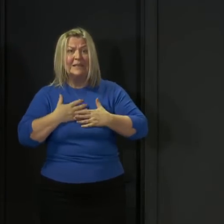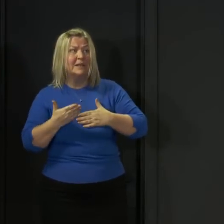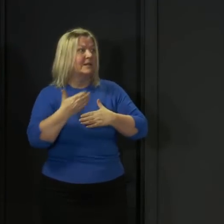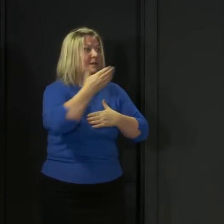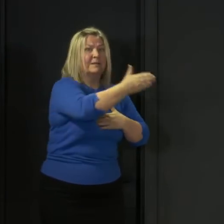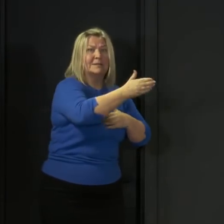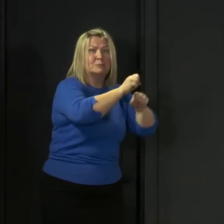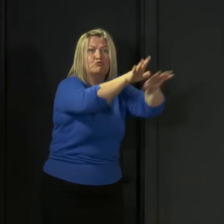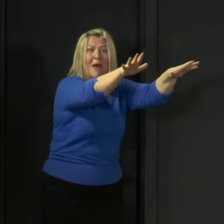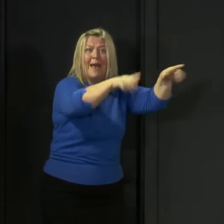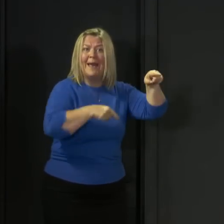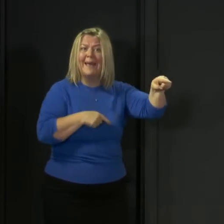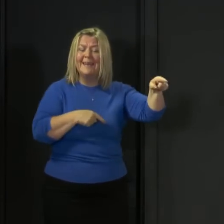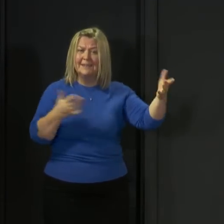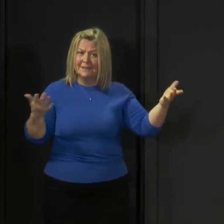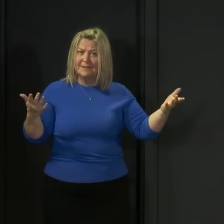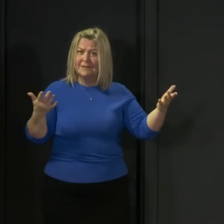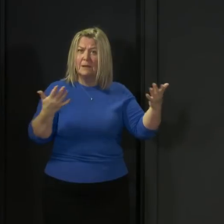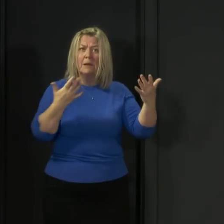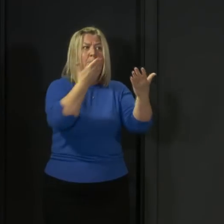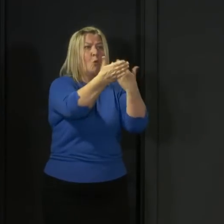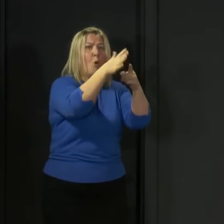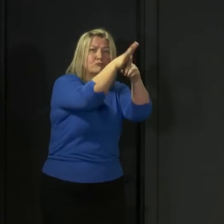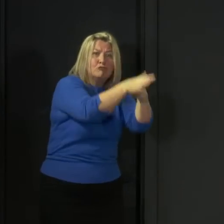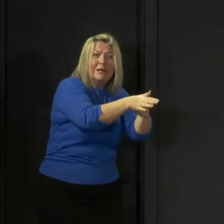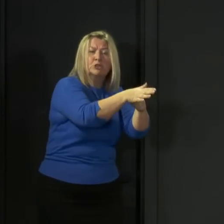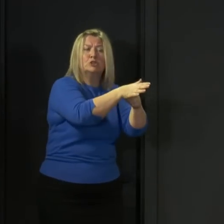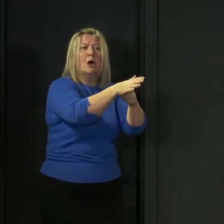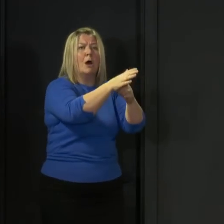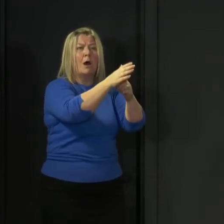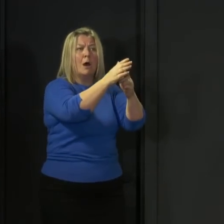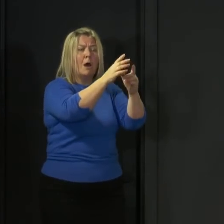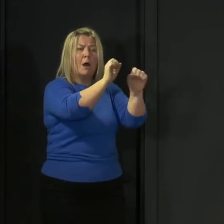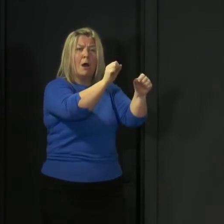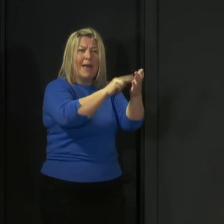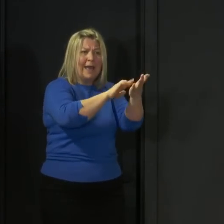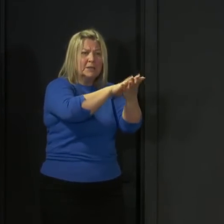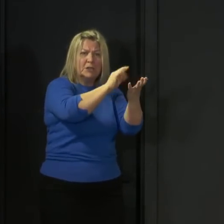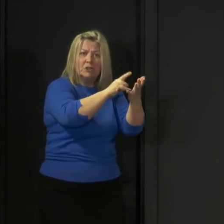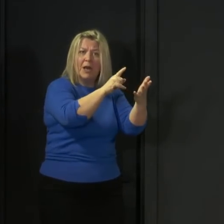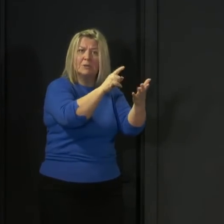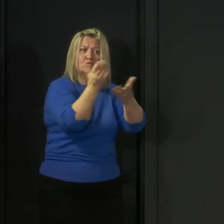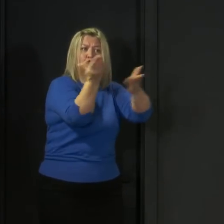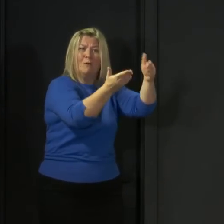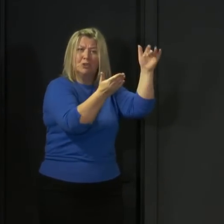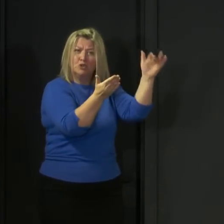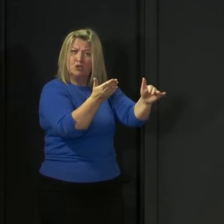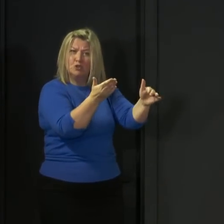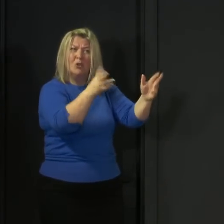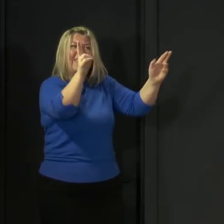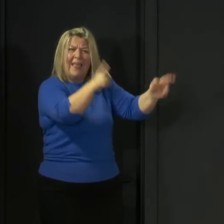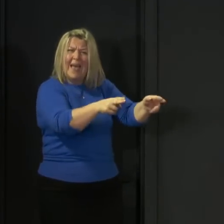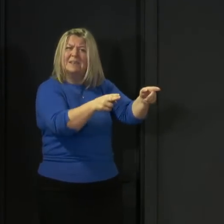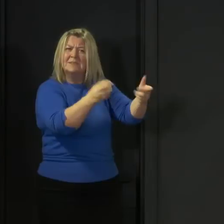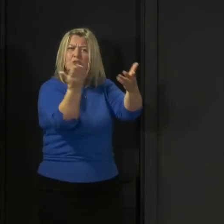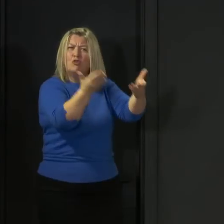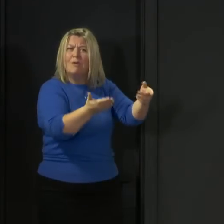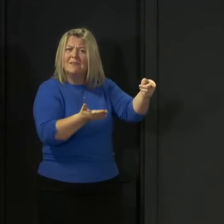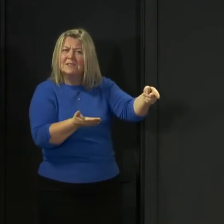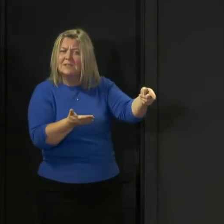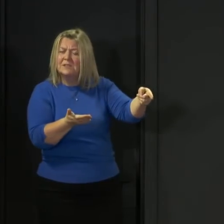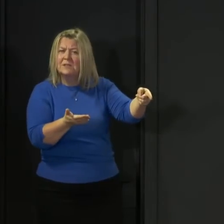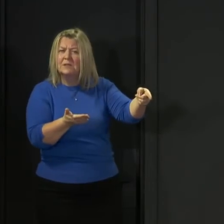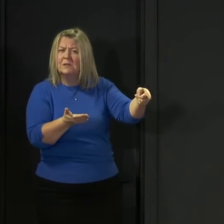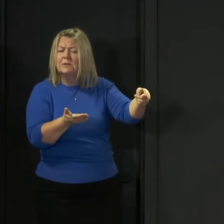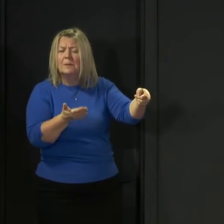additional pressure on public services and infrastructure in these rural parts of our country that are already under pressure so